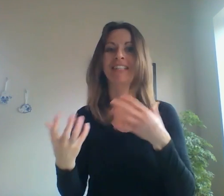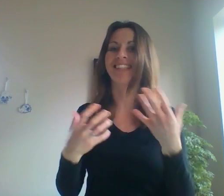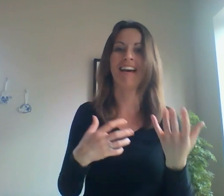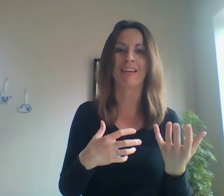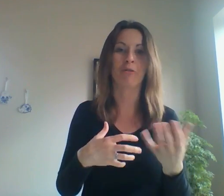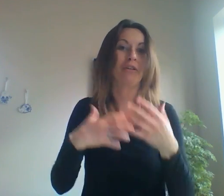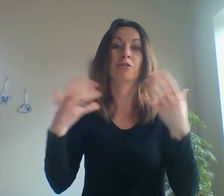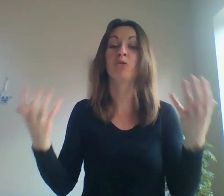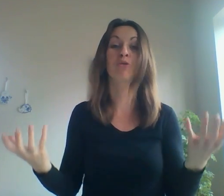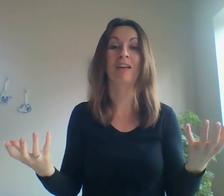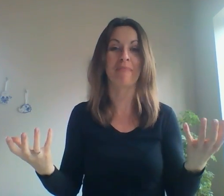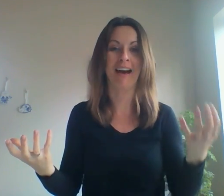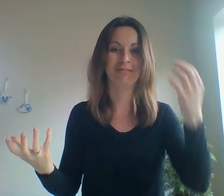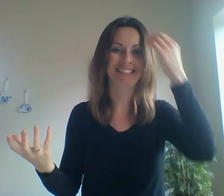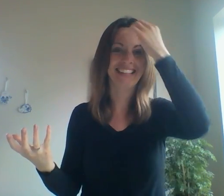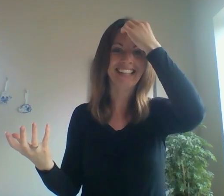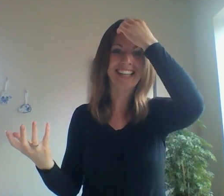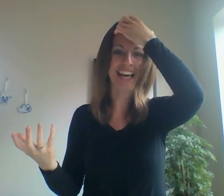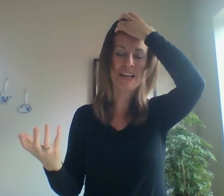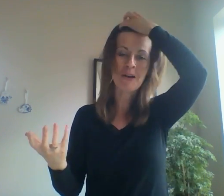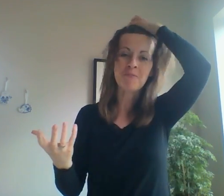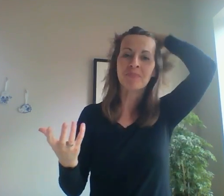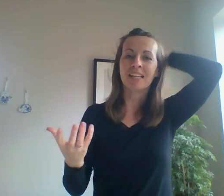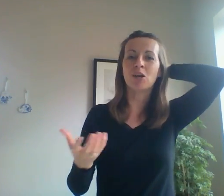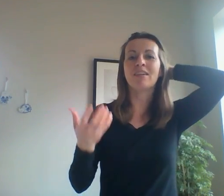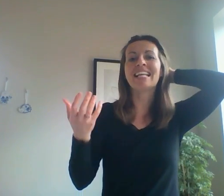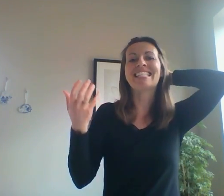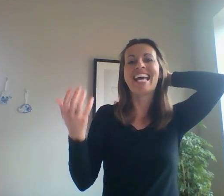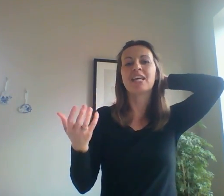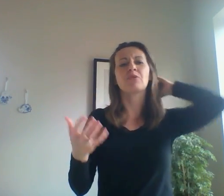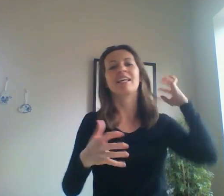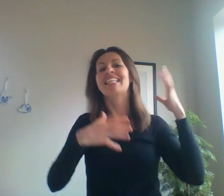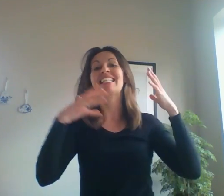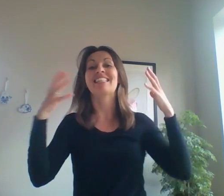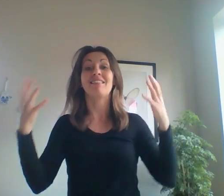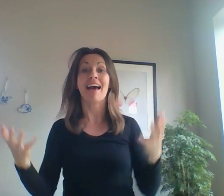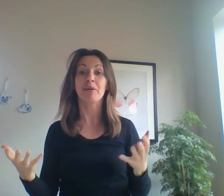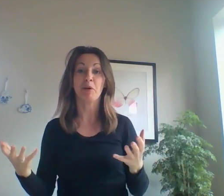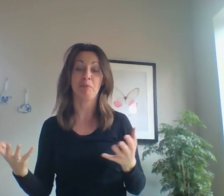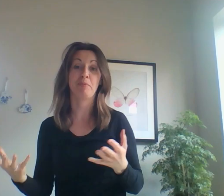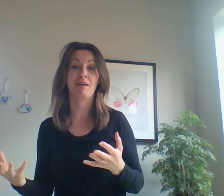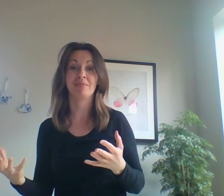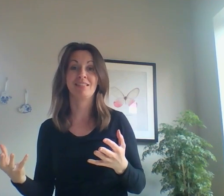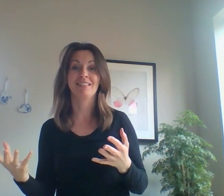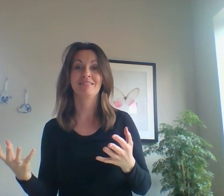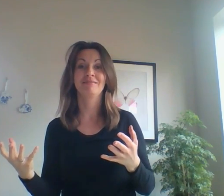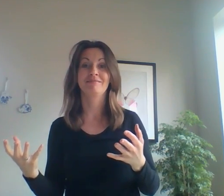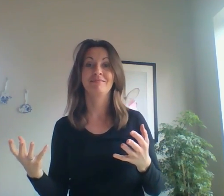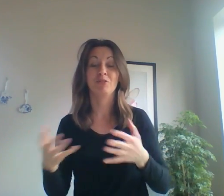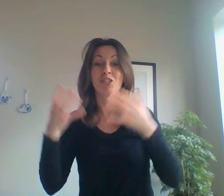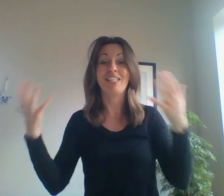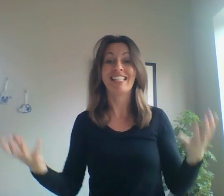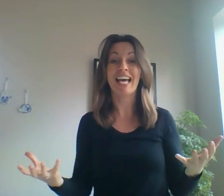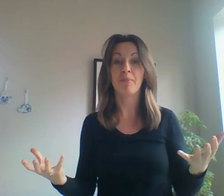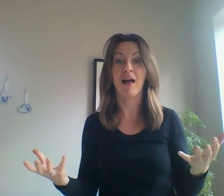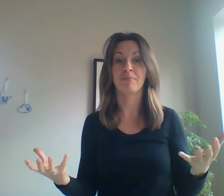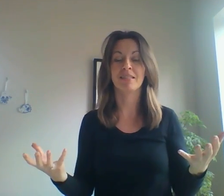dislike or are neutral about. Okay? So let's say you really dislike purple plums. You just dislike plums.